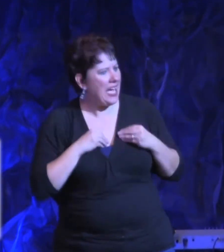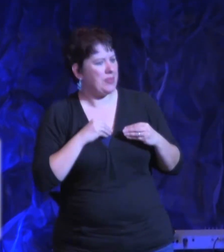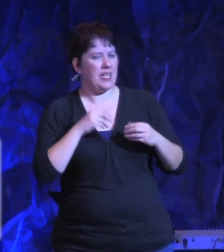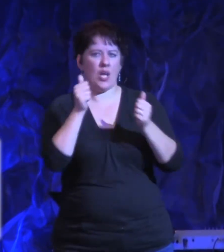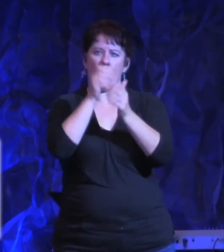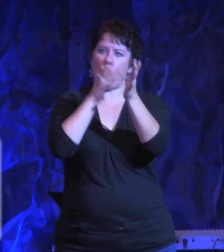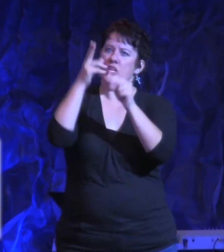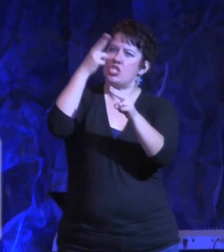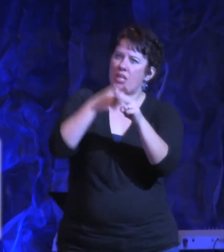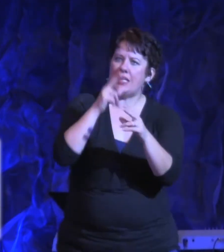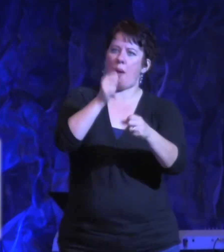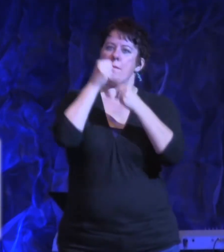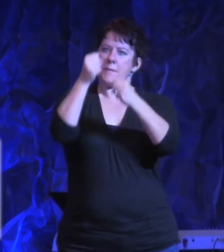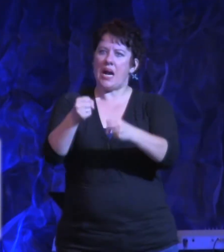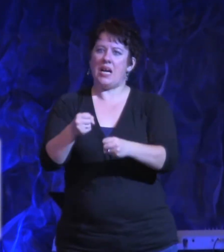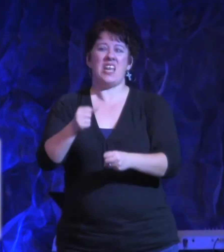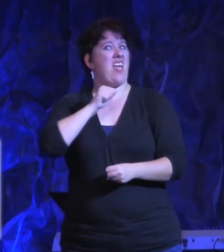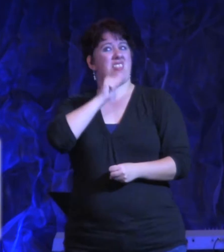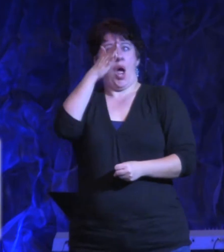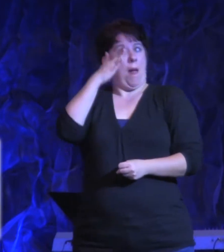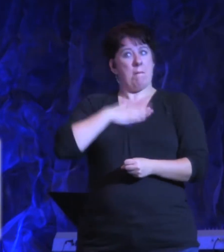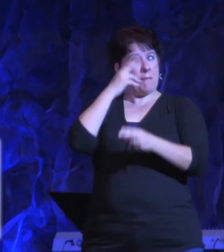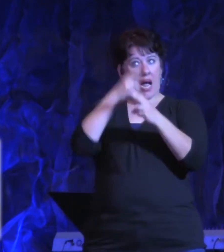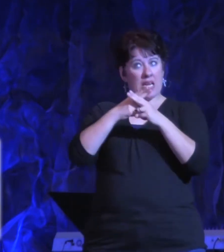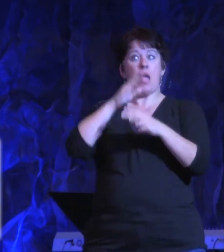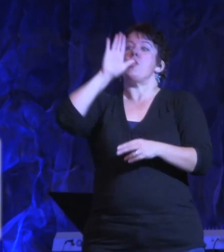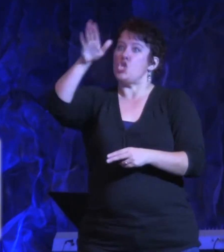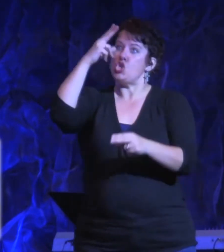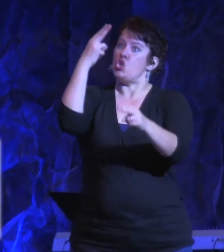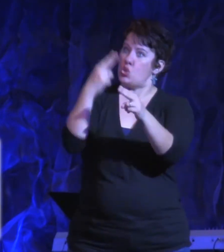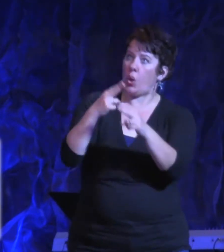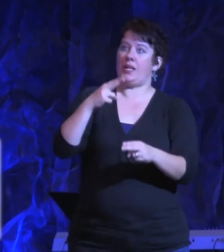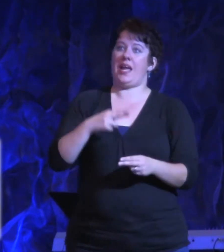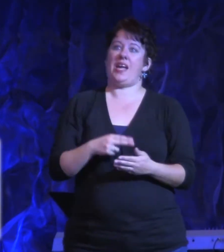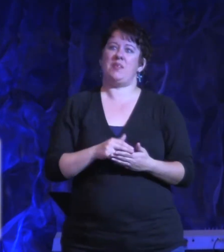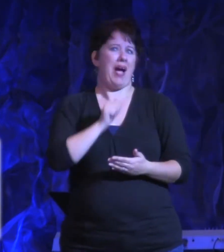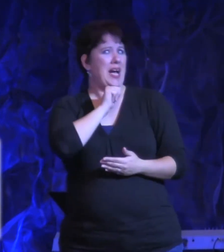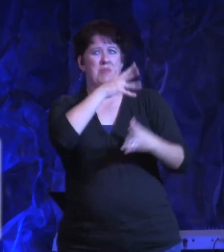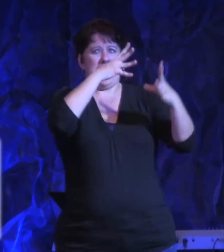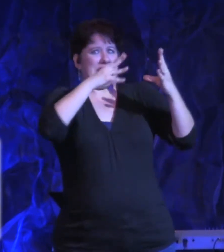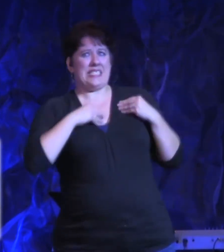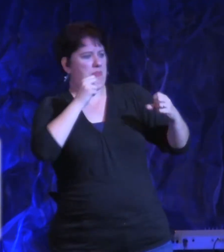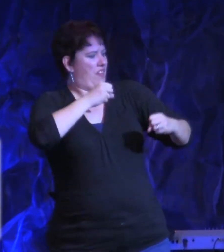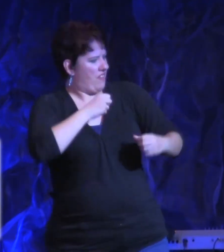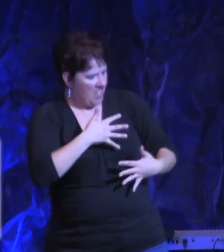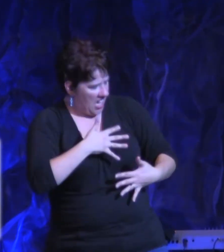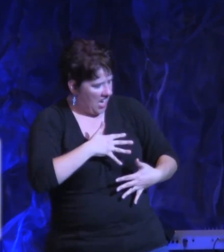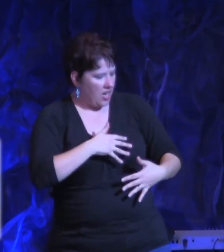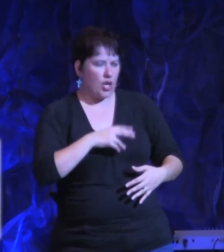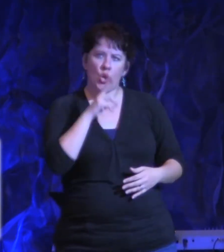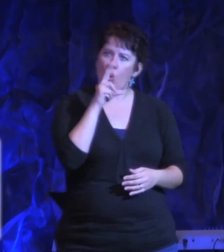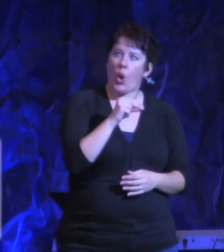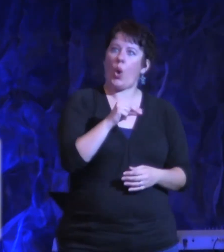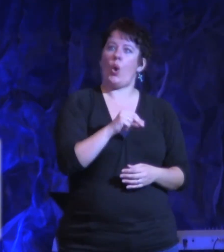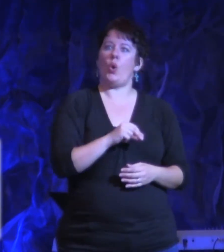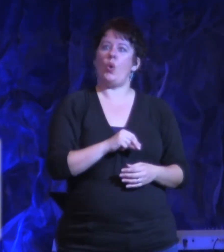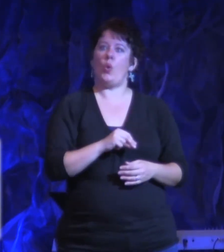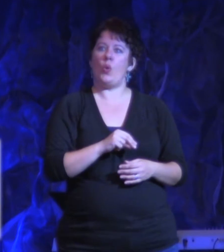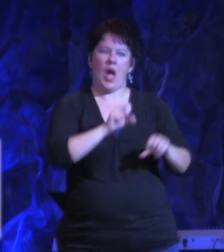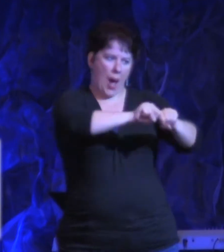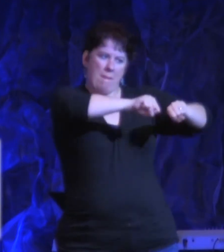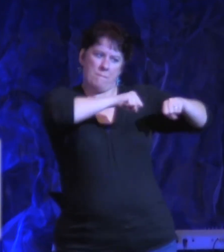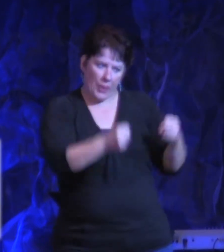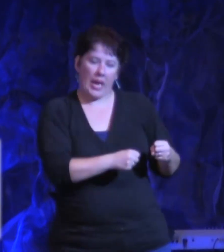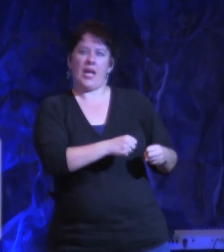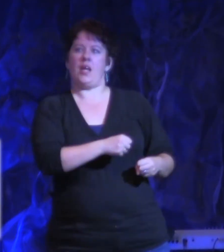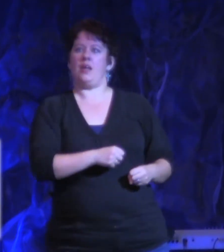my name, it's in his name, it's not your name, it's in the mighty and strong name of Jesus. I break